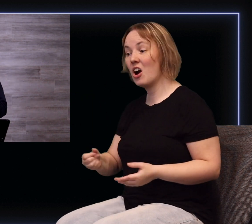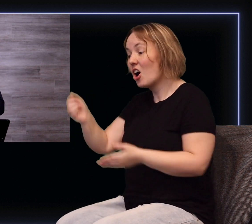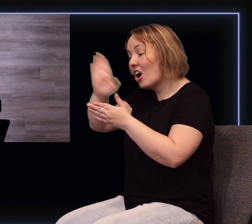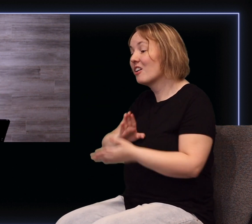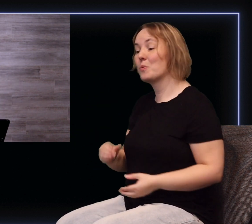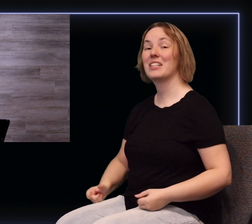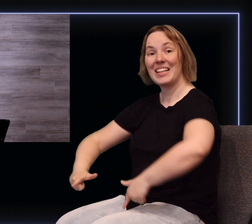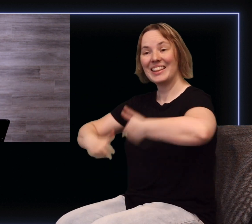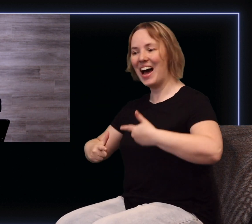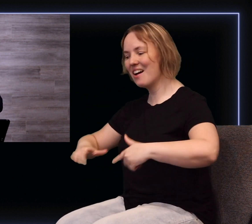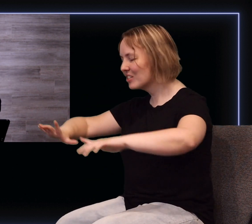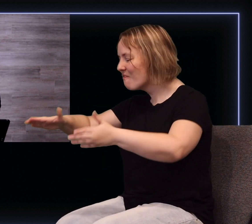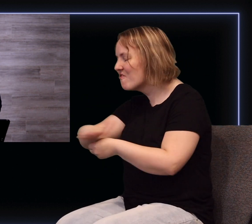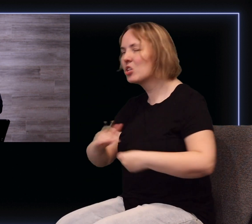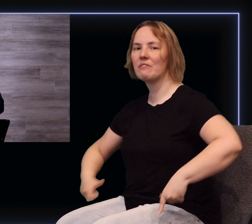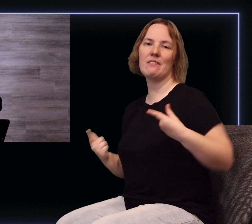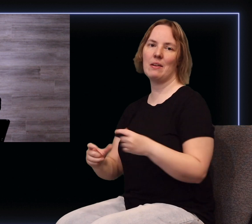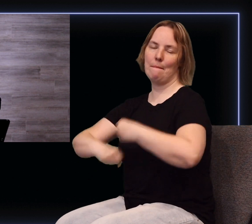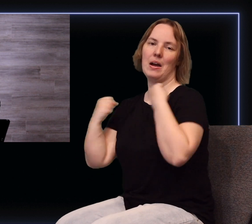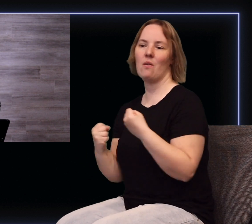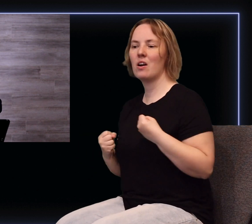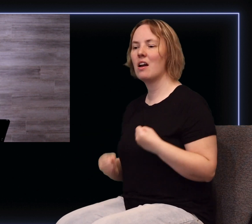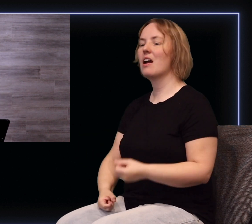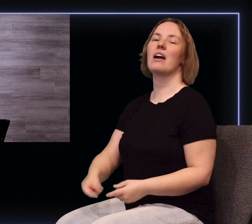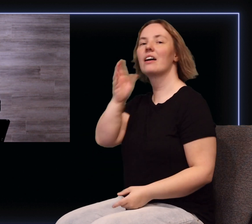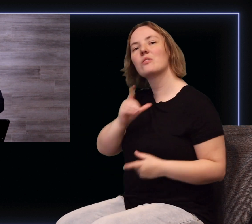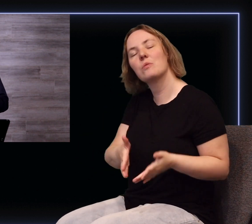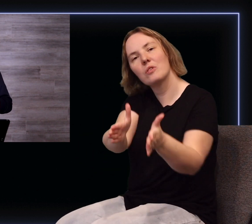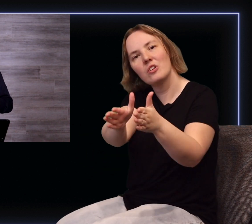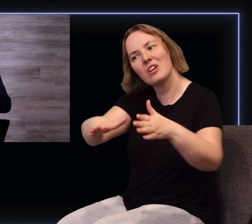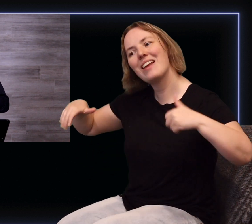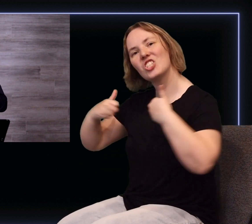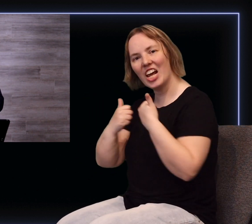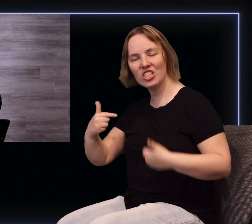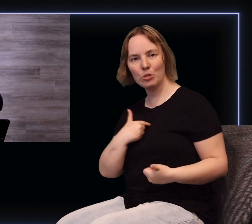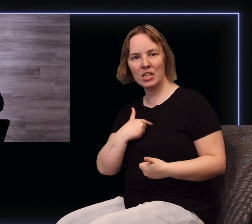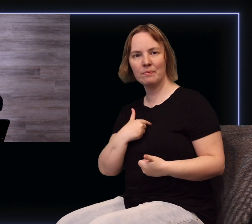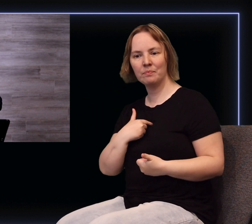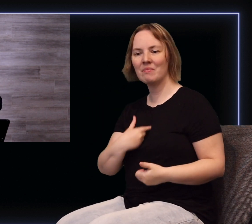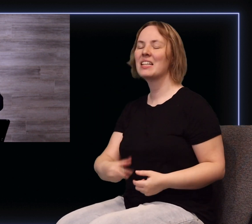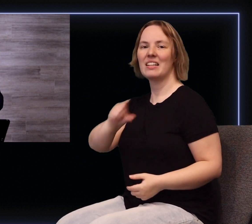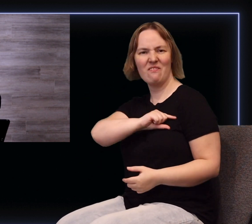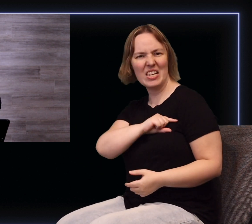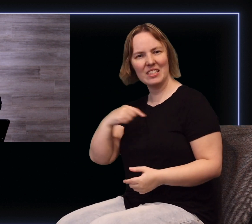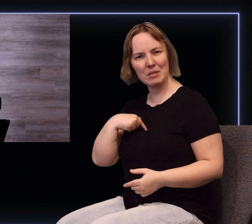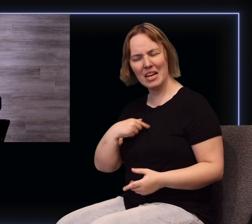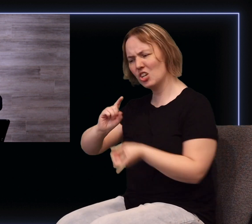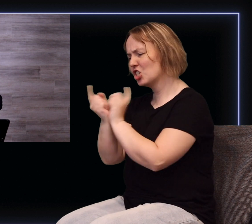God's word is full of living power. God's word will encourage me but it also challenges me. It convicts me and